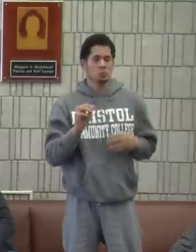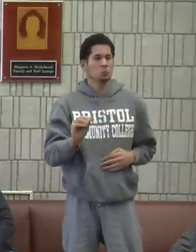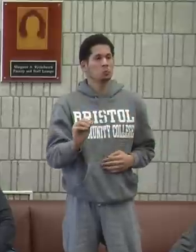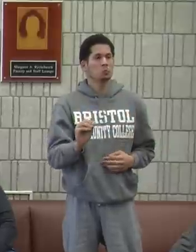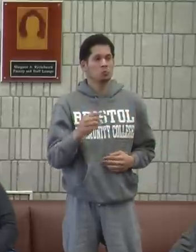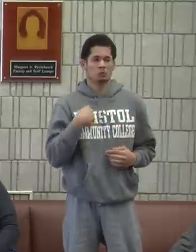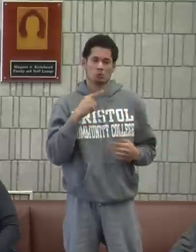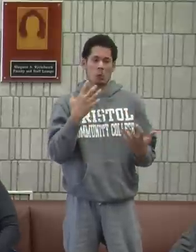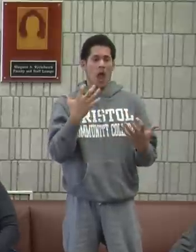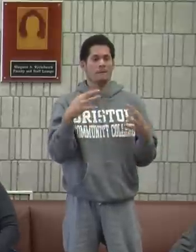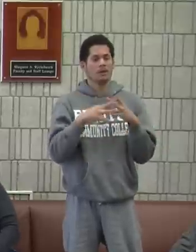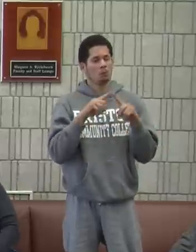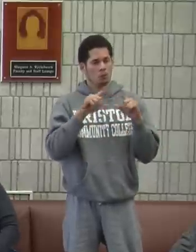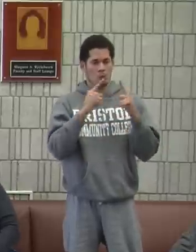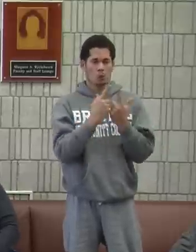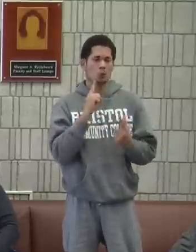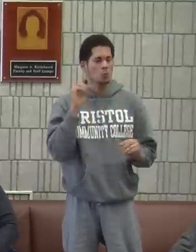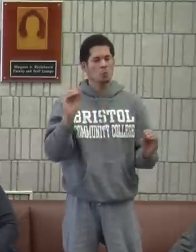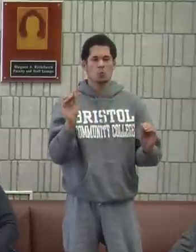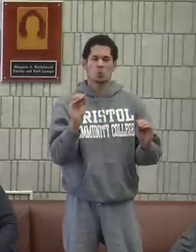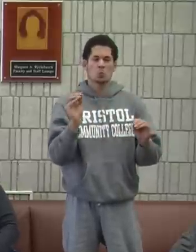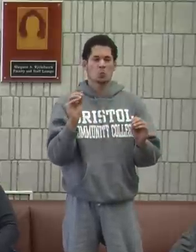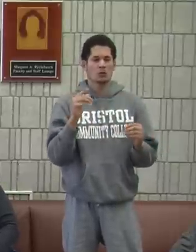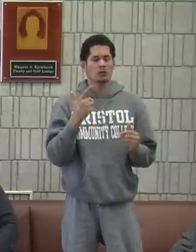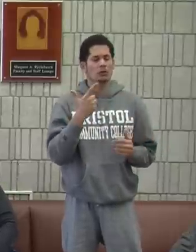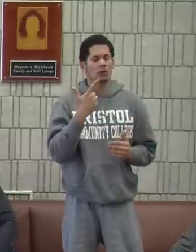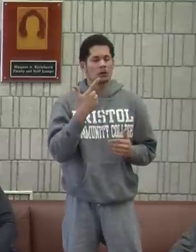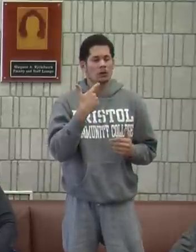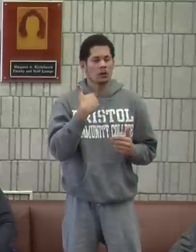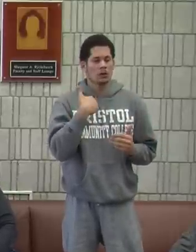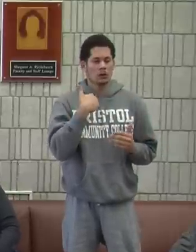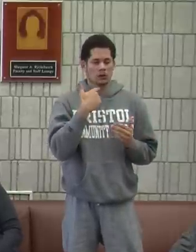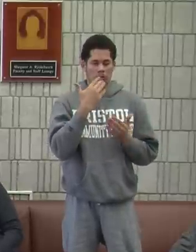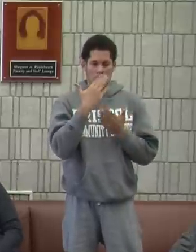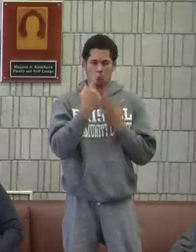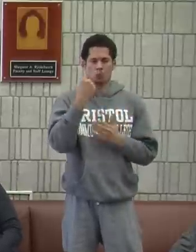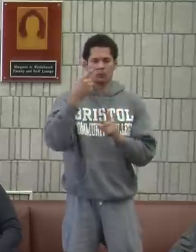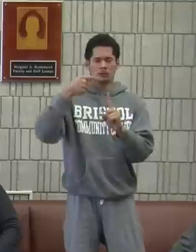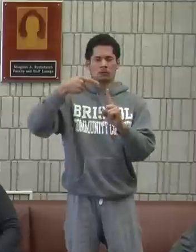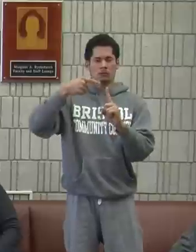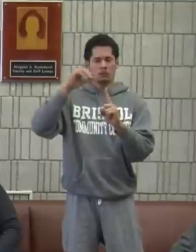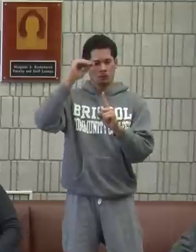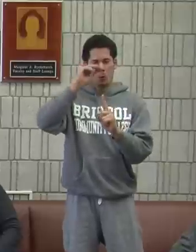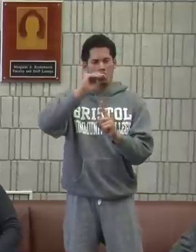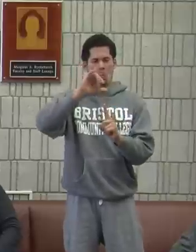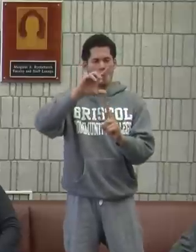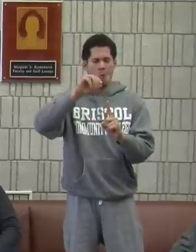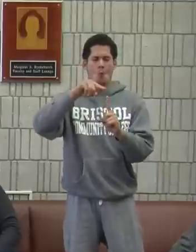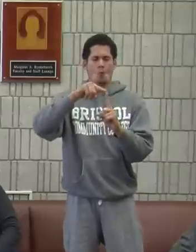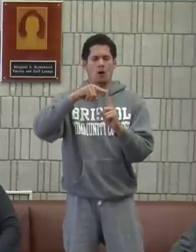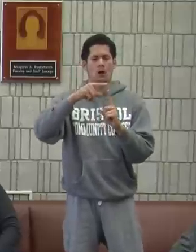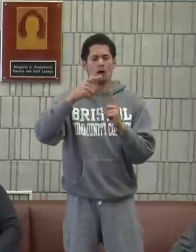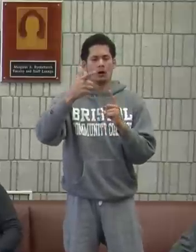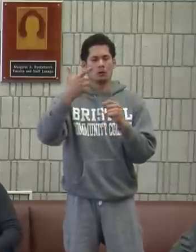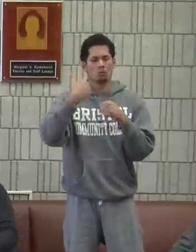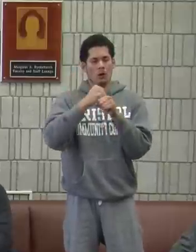There are a lot around. And I'd like to join football, but there are no Deaf leagues around here. And there was this one